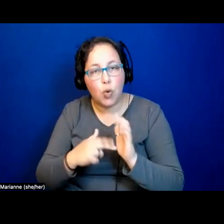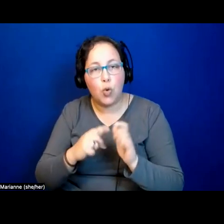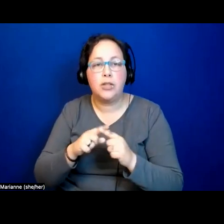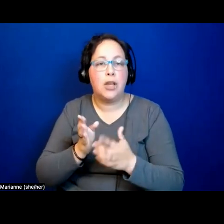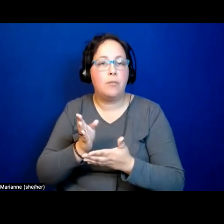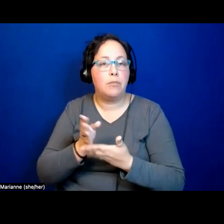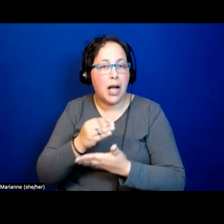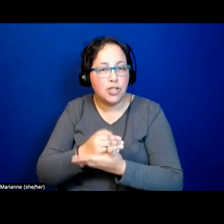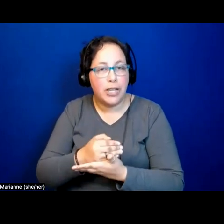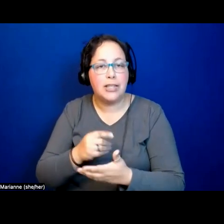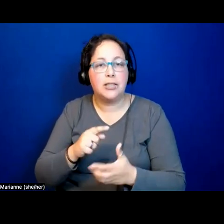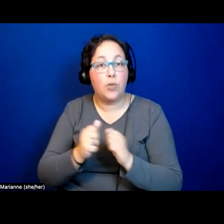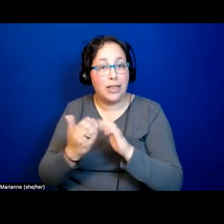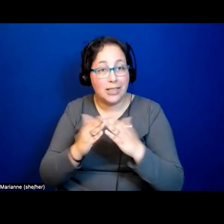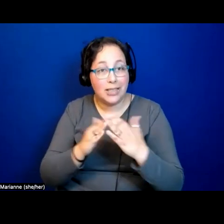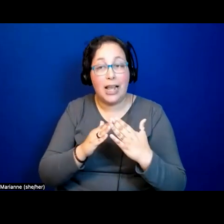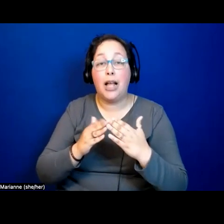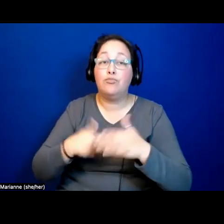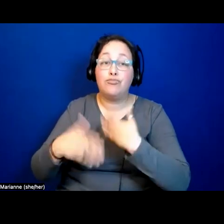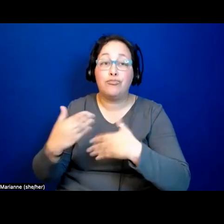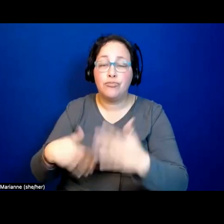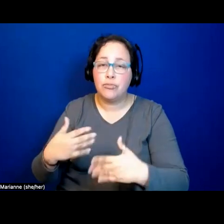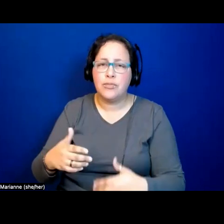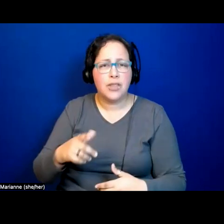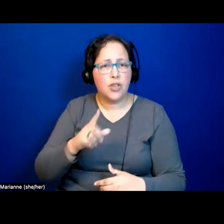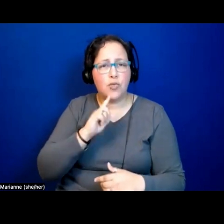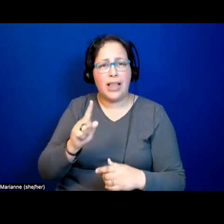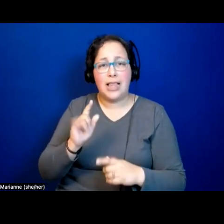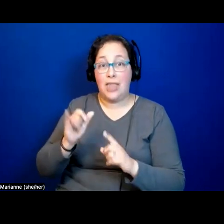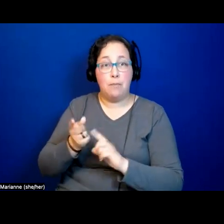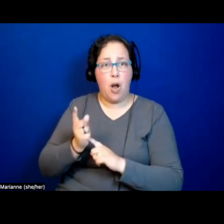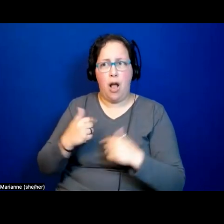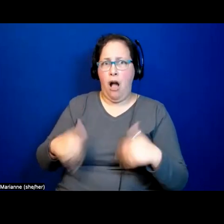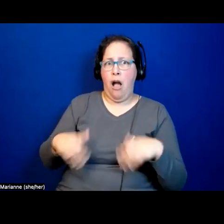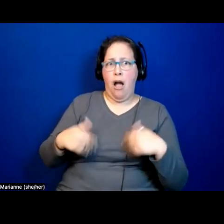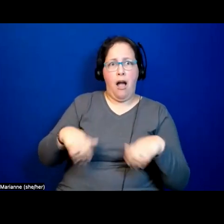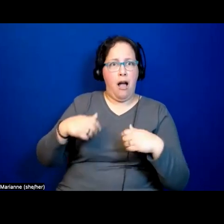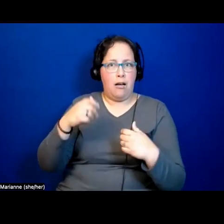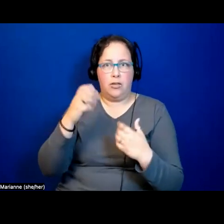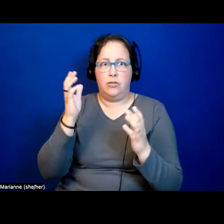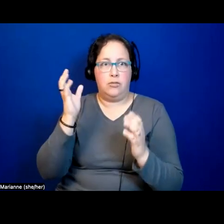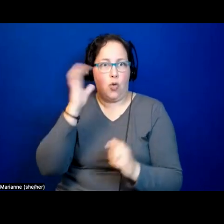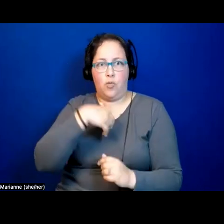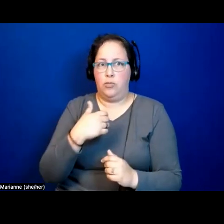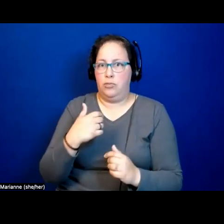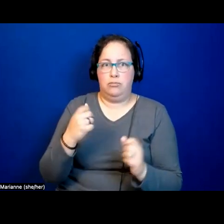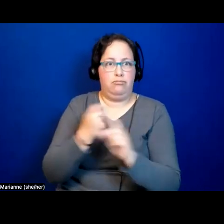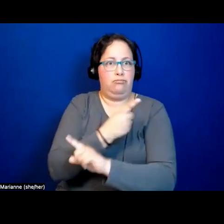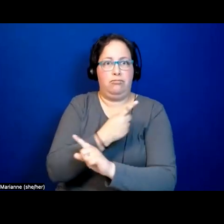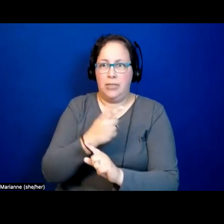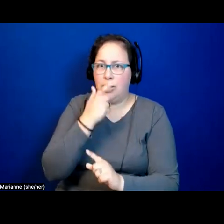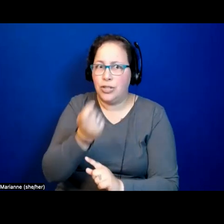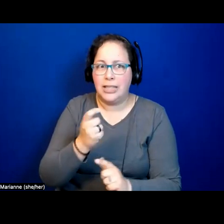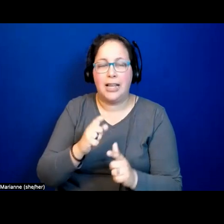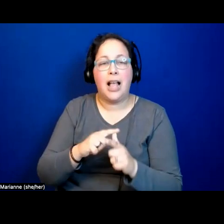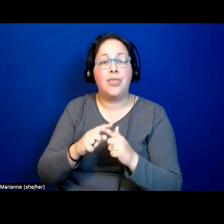and those things were radical for a moment, right? And then they became traveling fast policies that were replicated around the world.